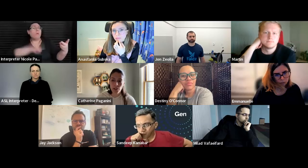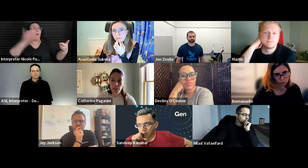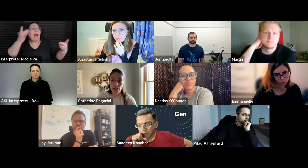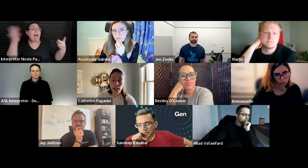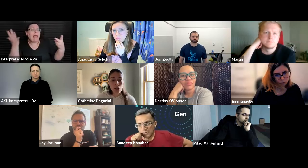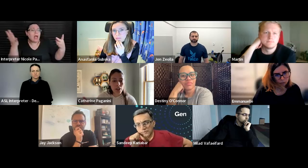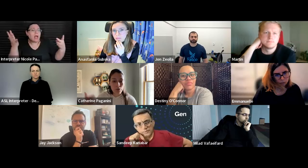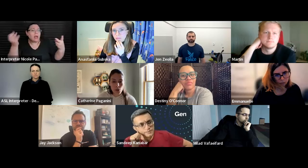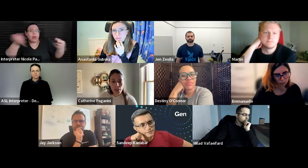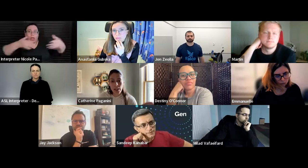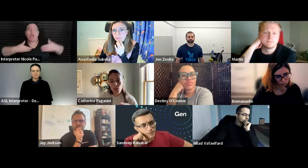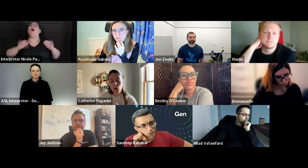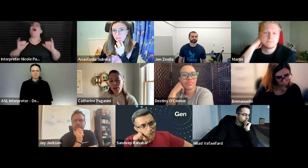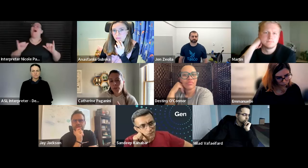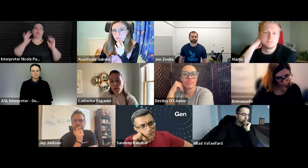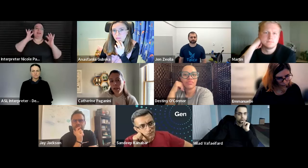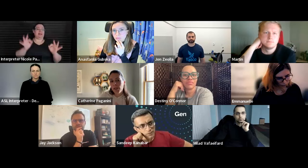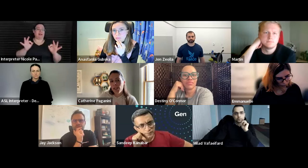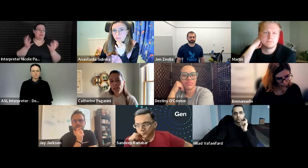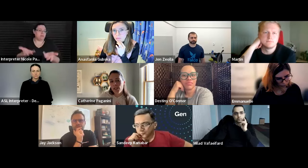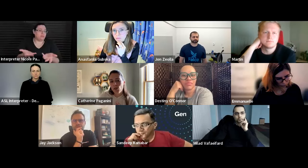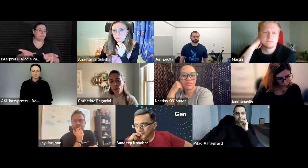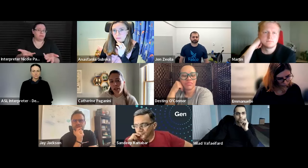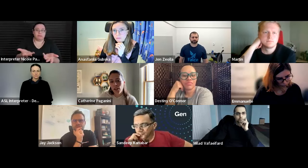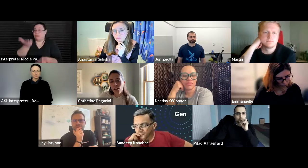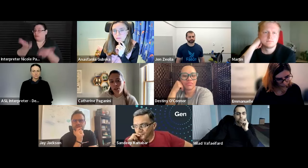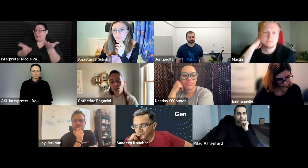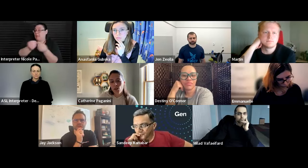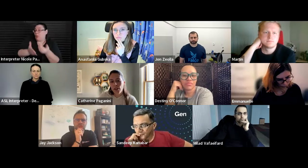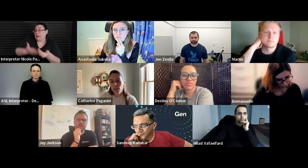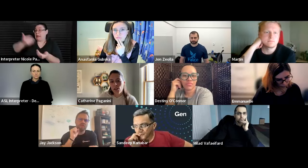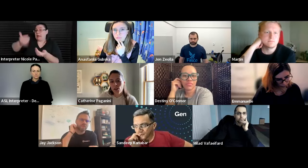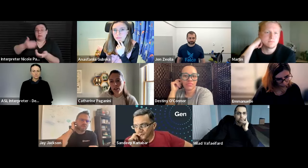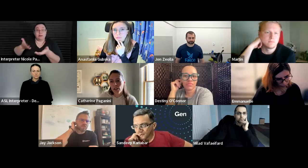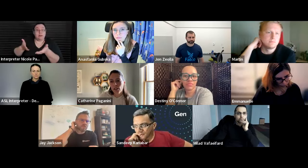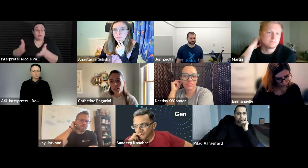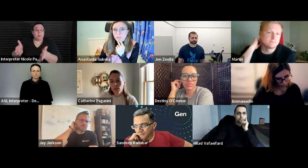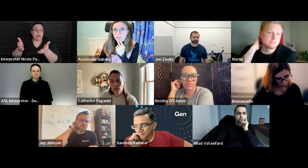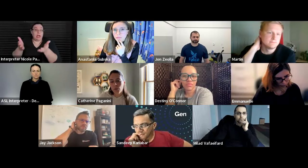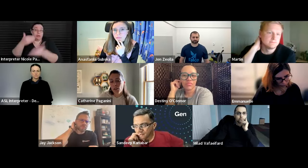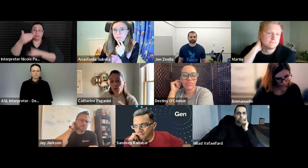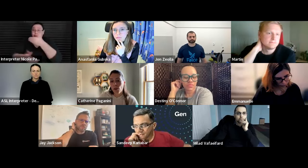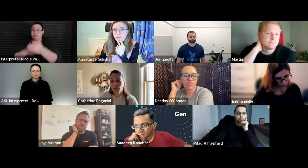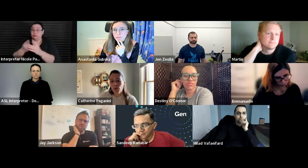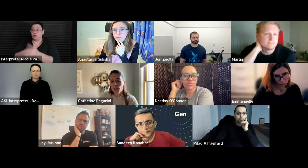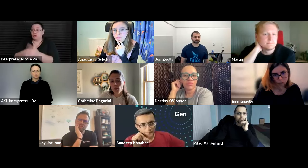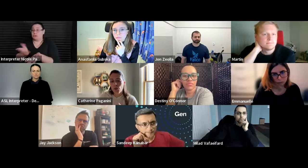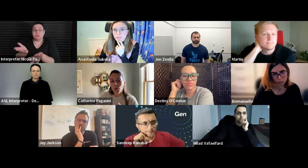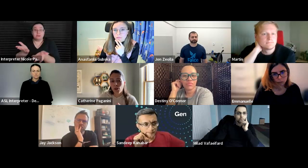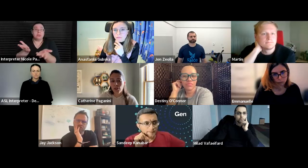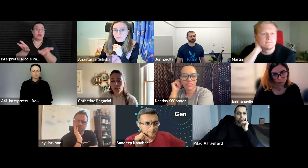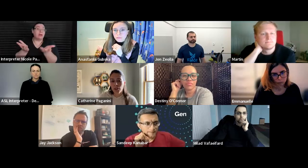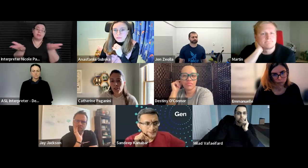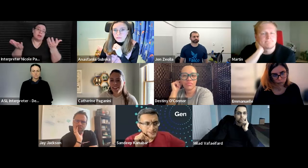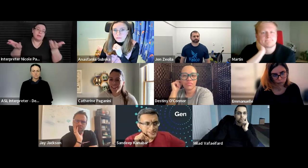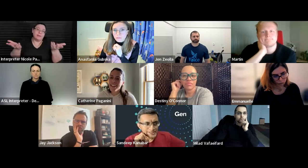right and and how long they've been doing that so that might be the easiest way to get started um because obviously we